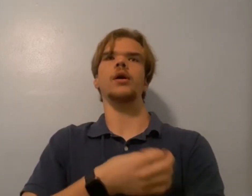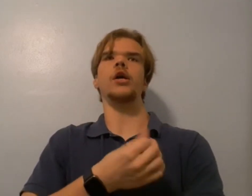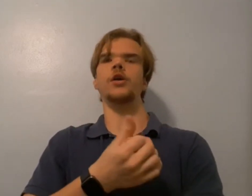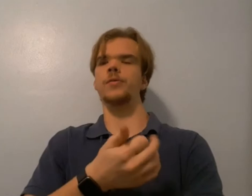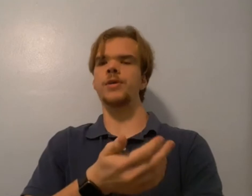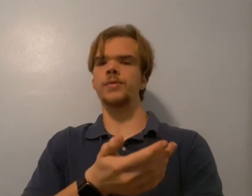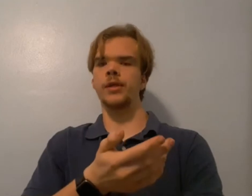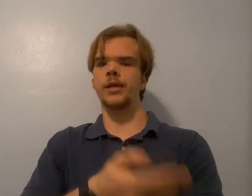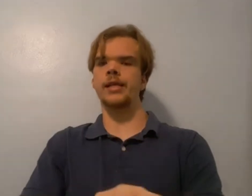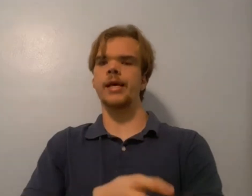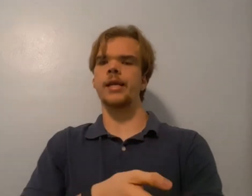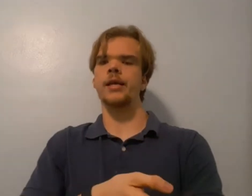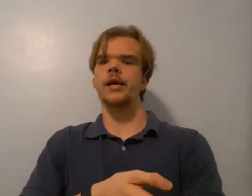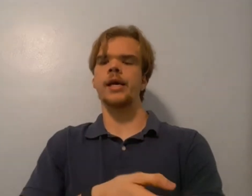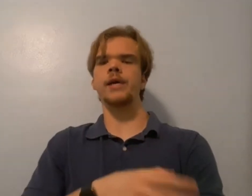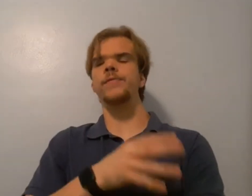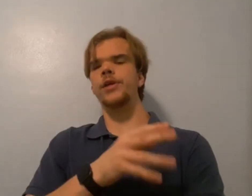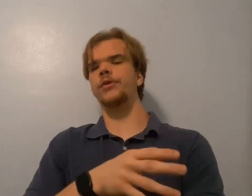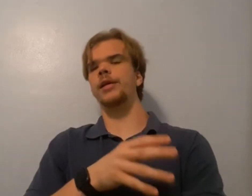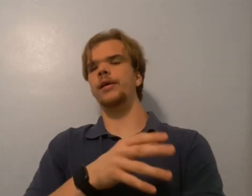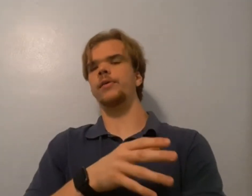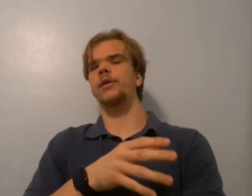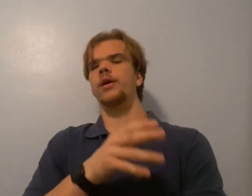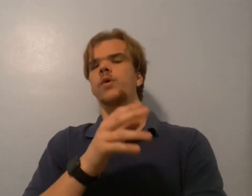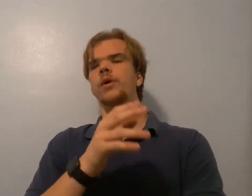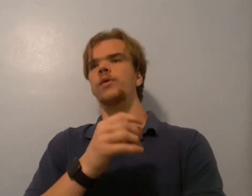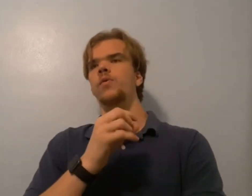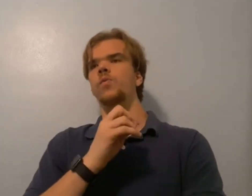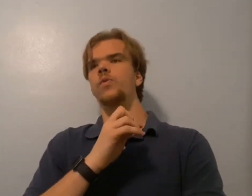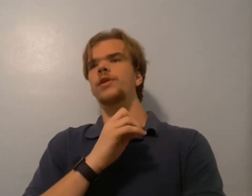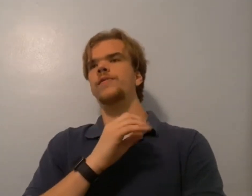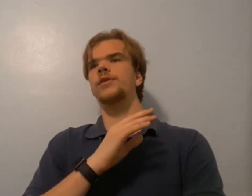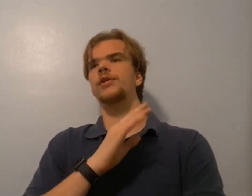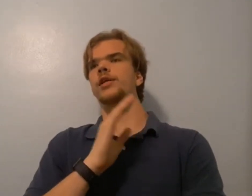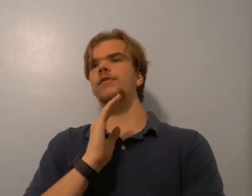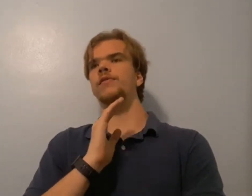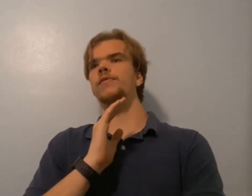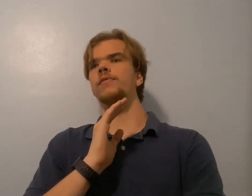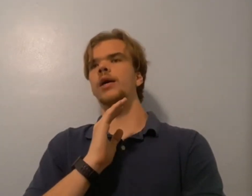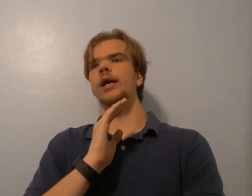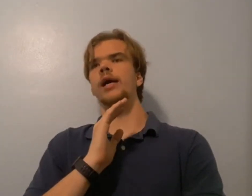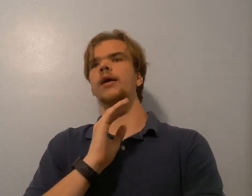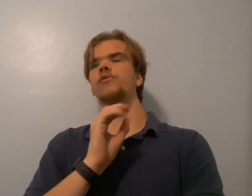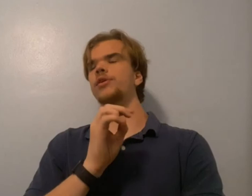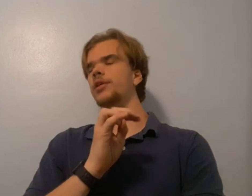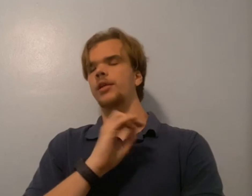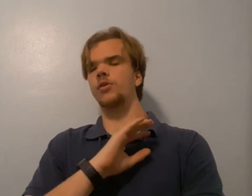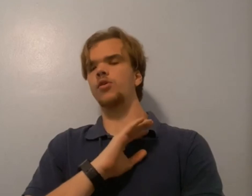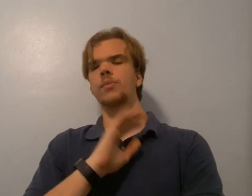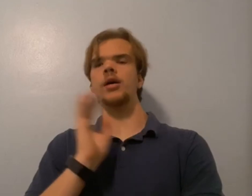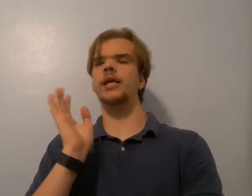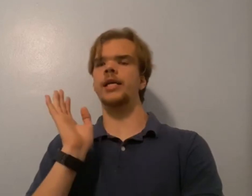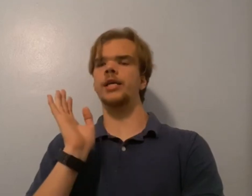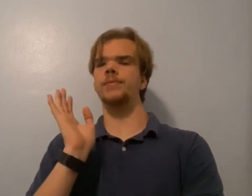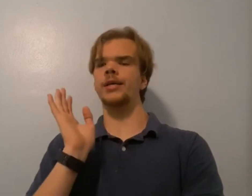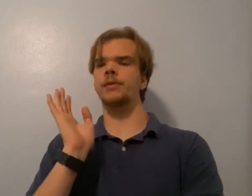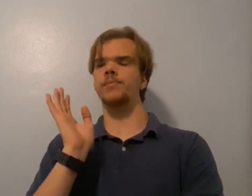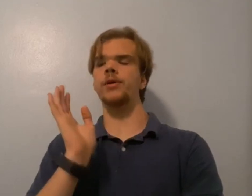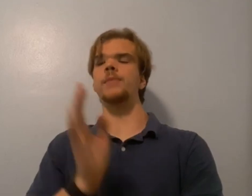other people like that. And I'm figuring out, well, what if instead of, uh, risking the whole broadcast being put